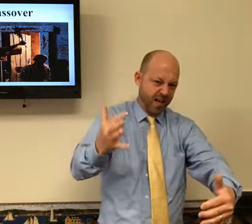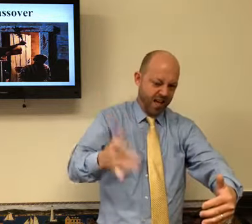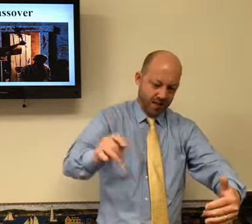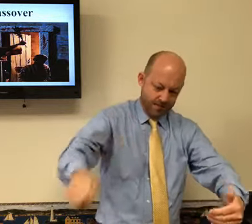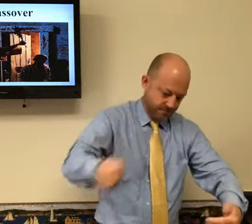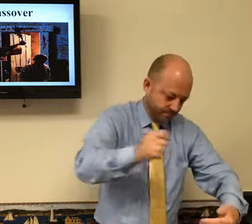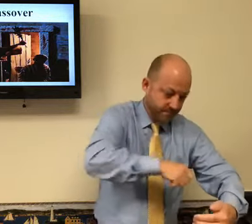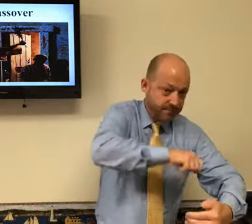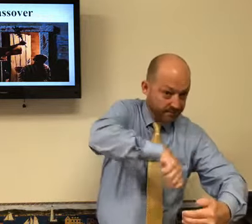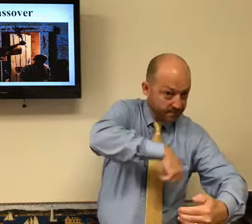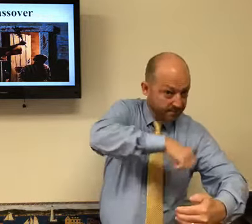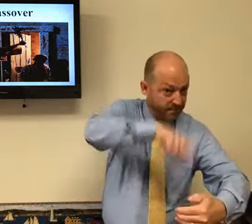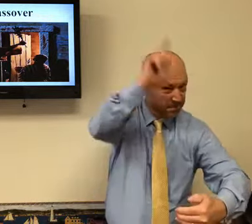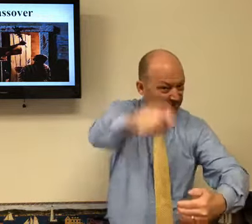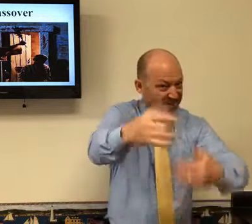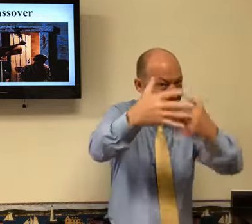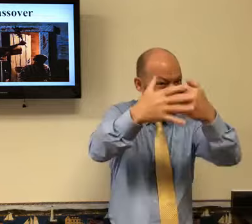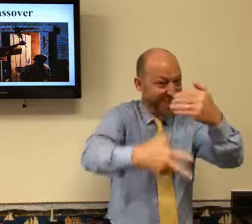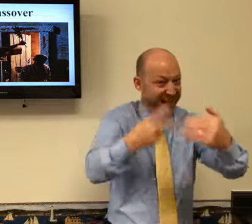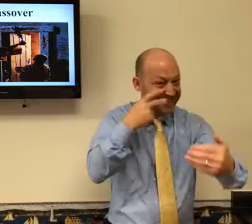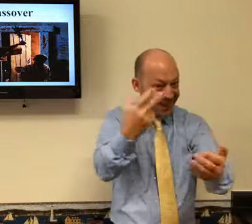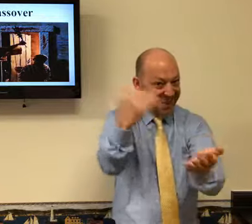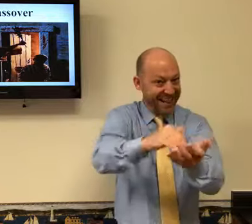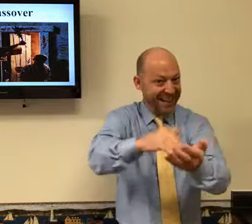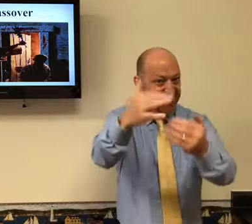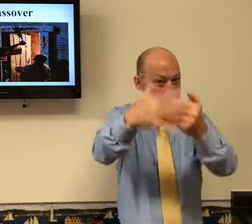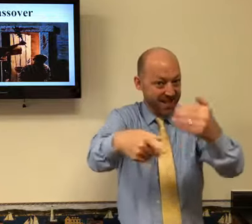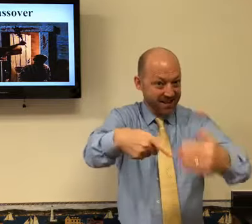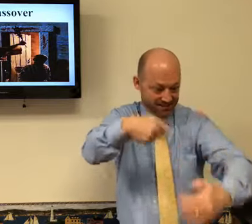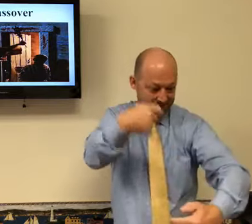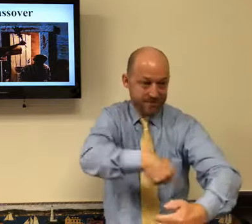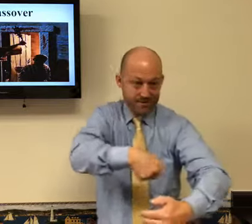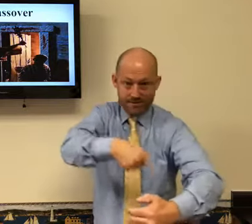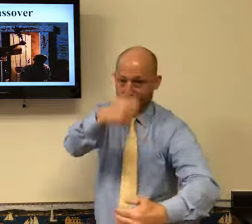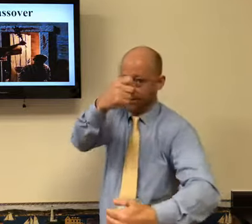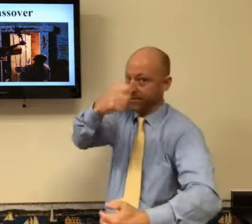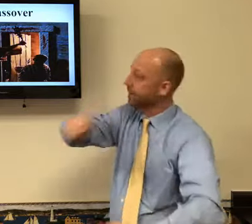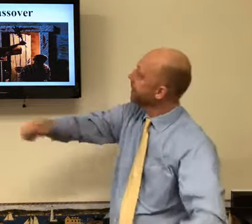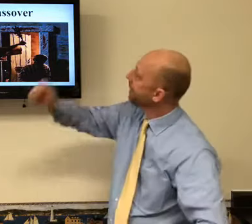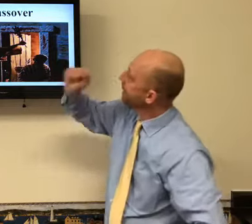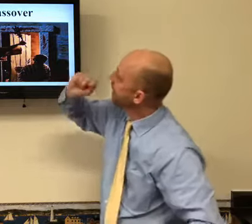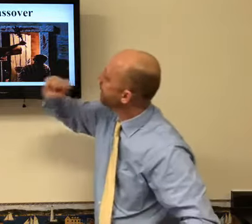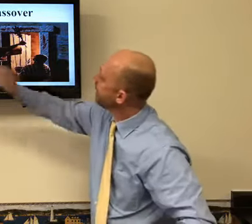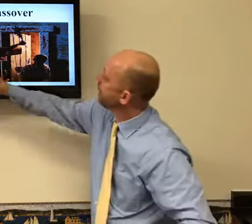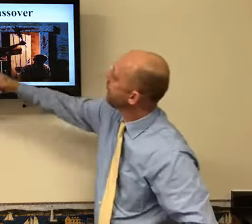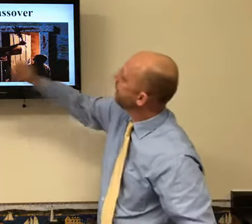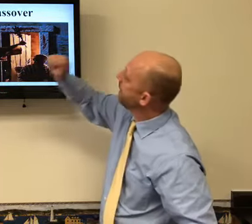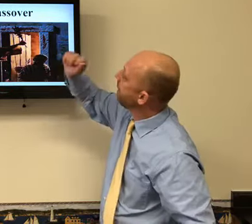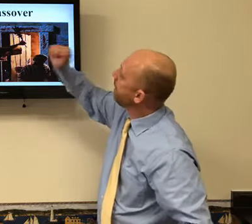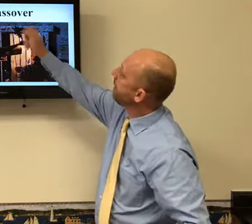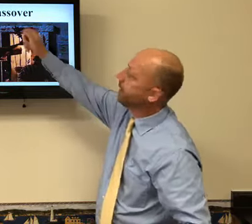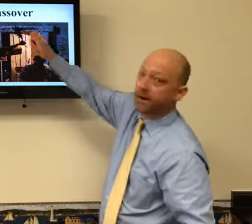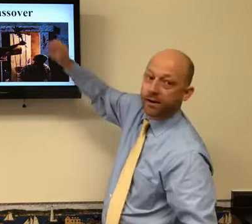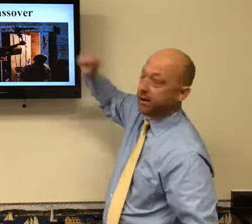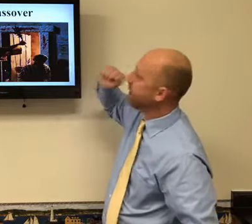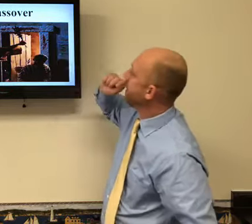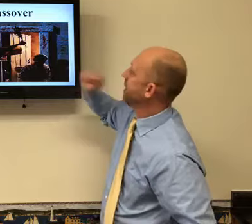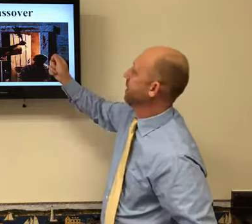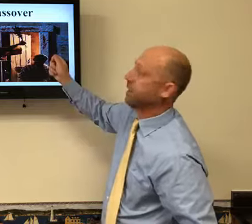They were to take a perfect lamb and they were to kill it and they were to take the blood. See here, we're seeing the blood again. And they were to put it on the